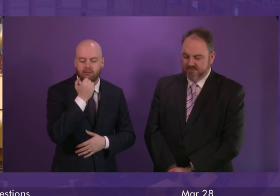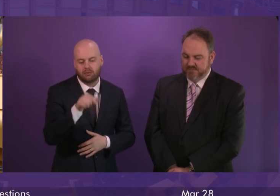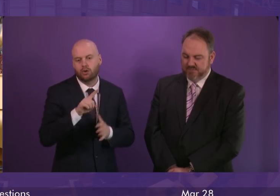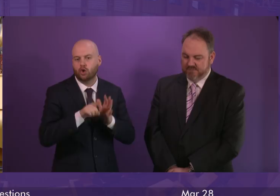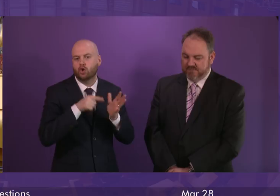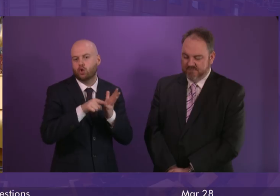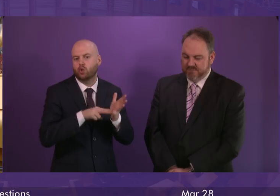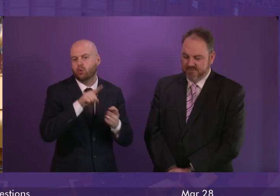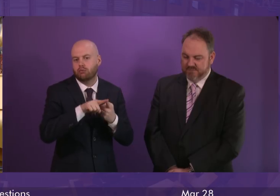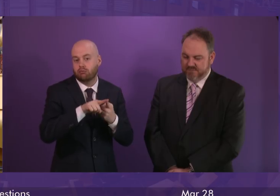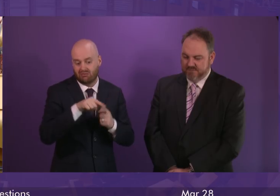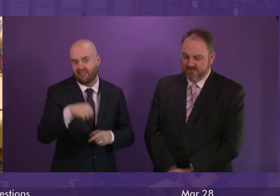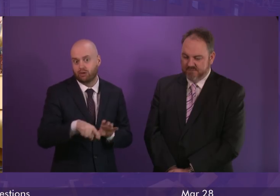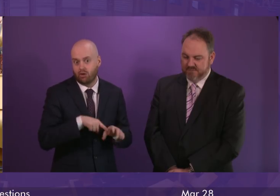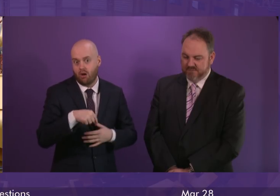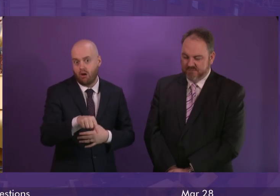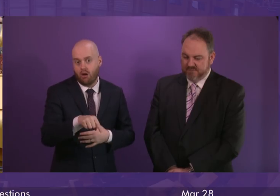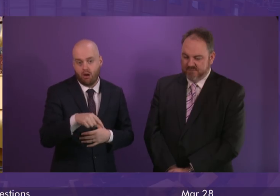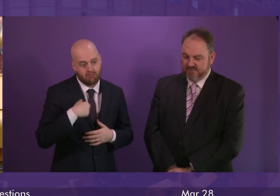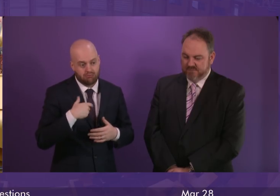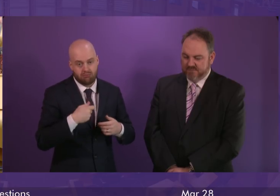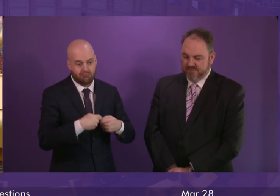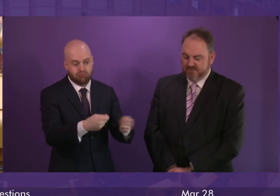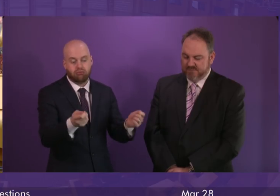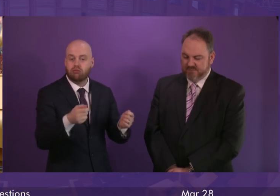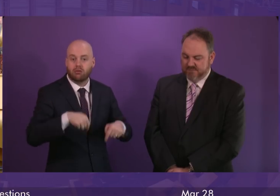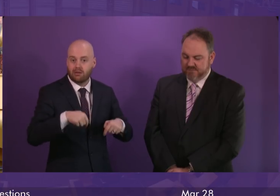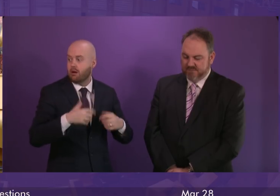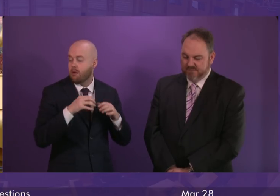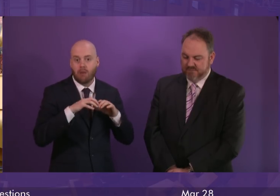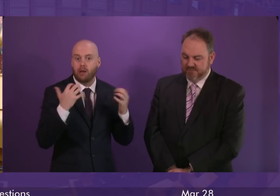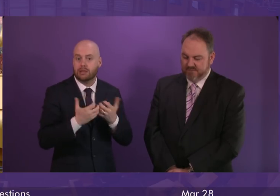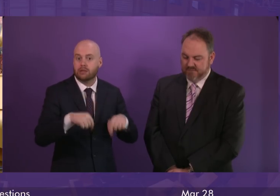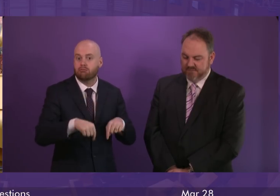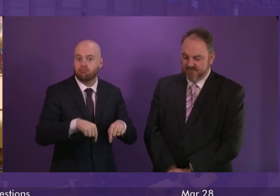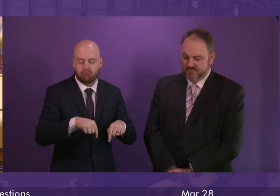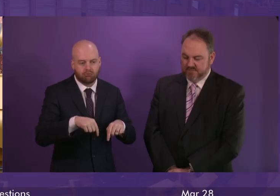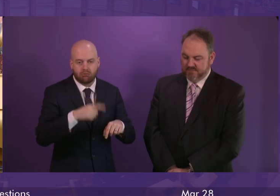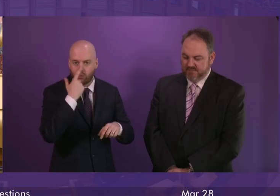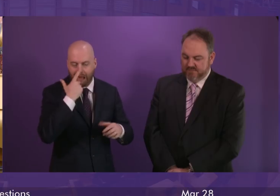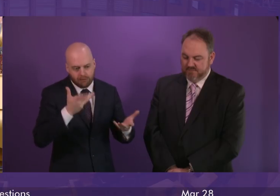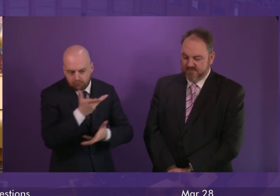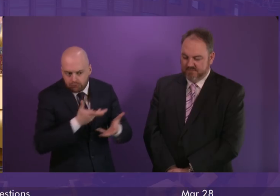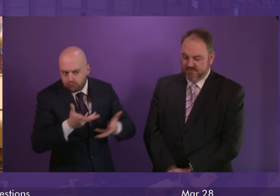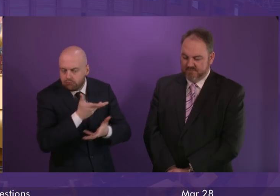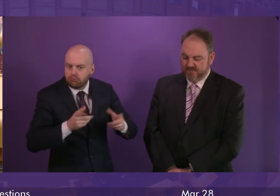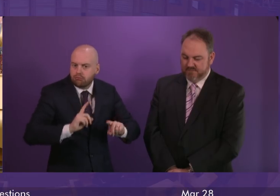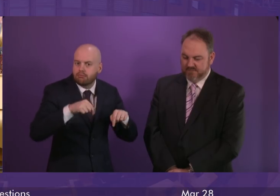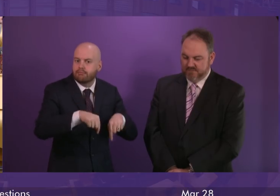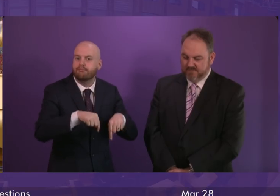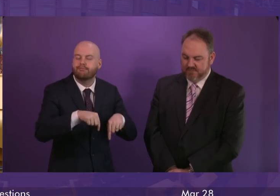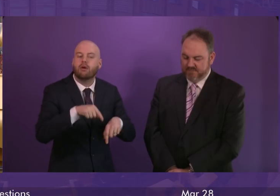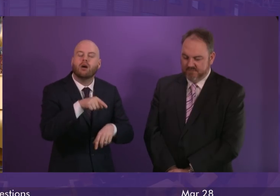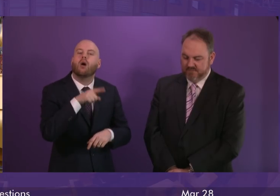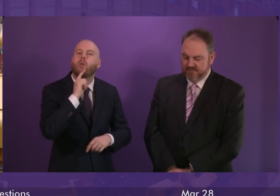will be available for Parliament as a whole to scrutinise and to debate. That will be published alongside our analysis